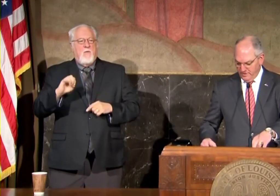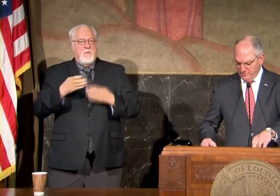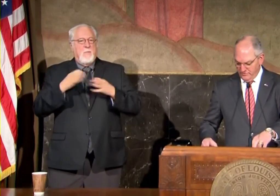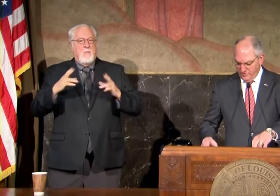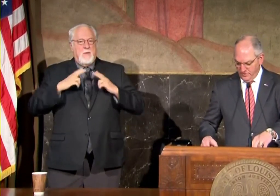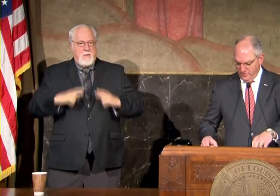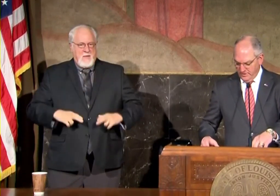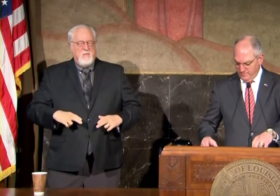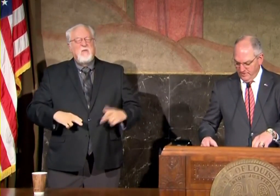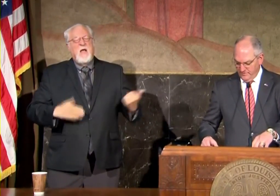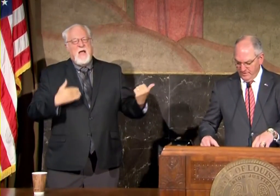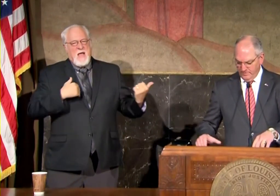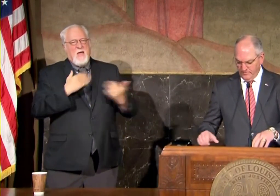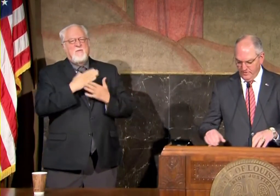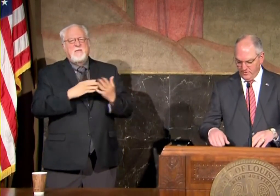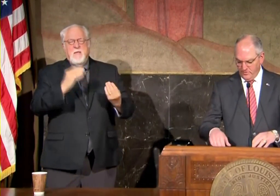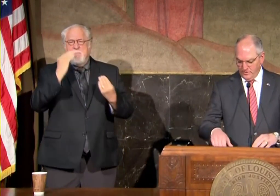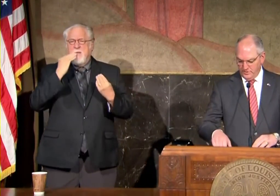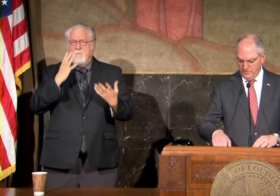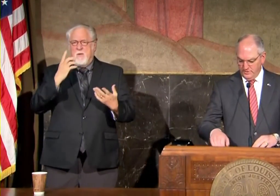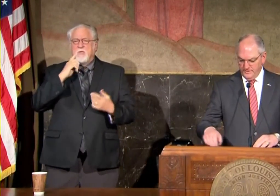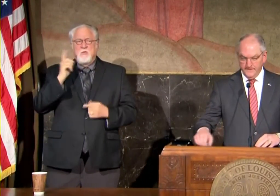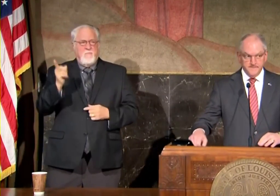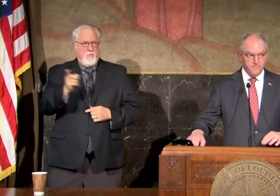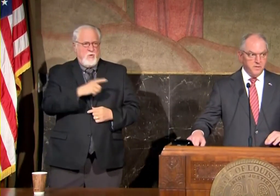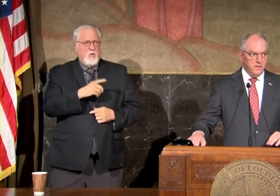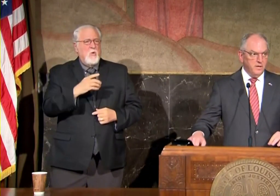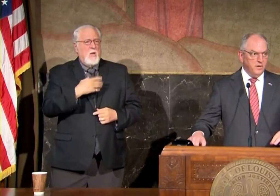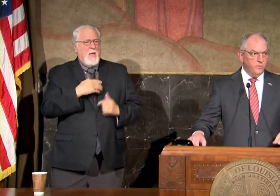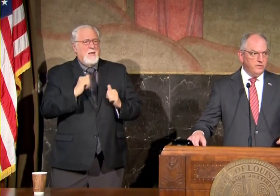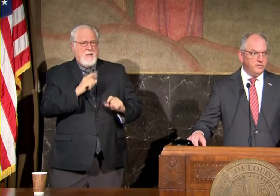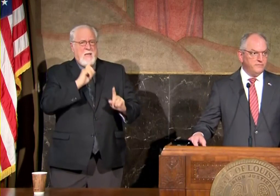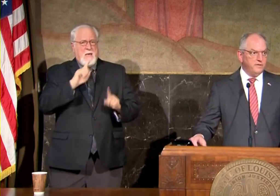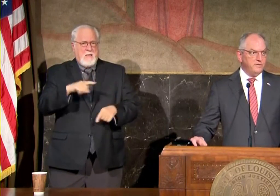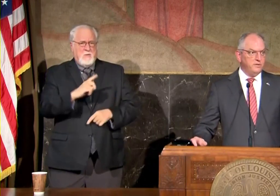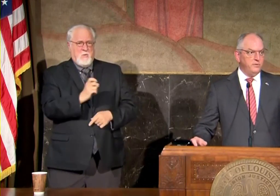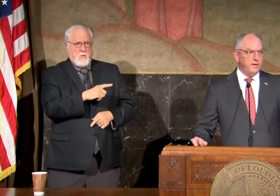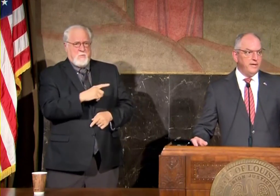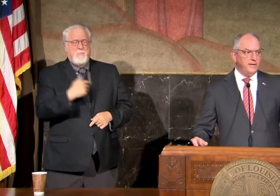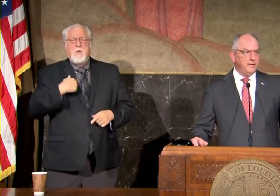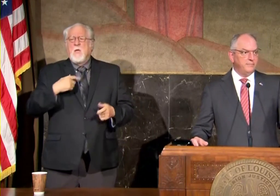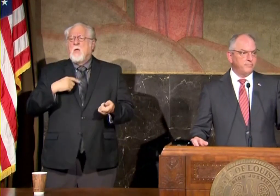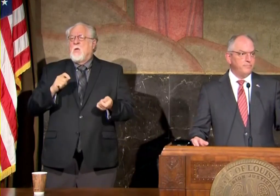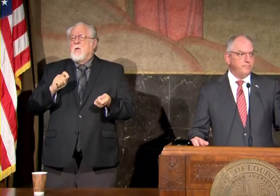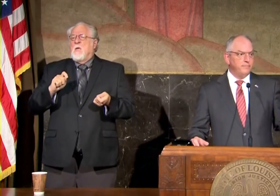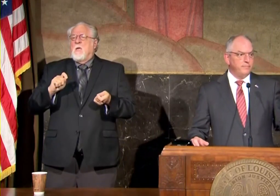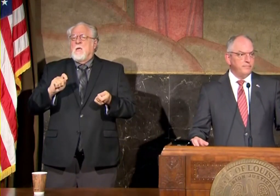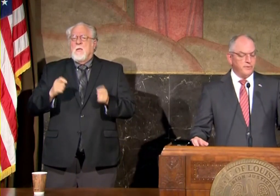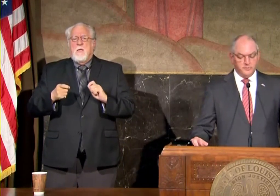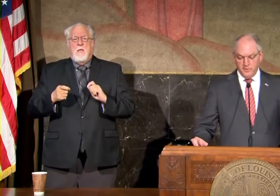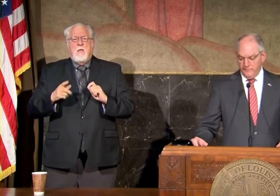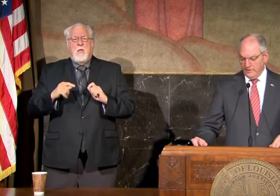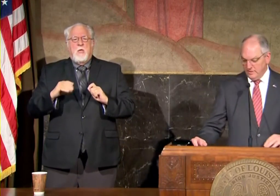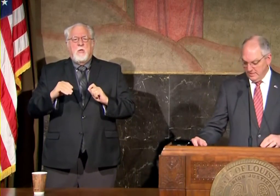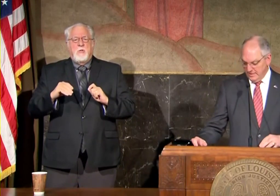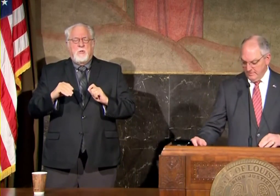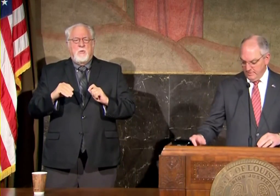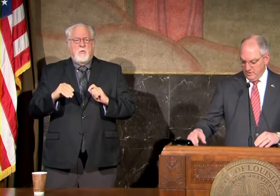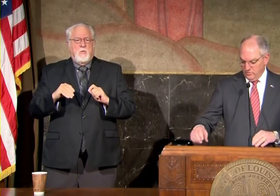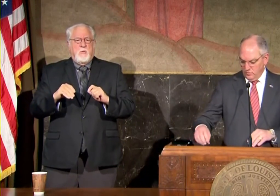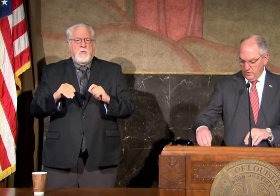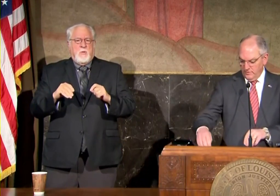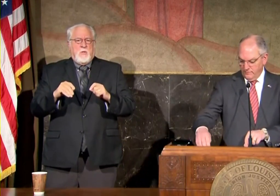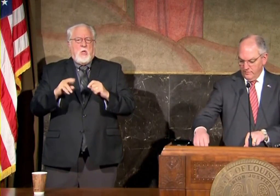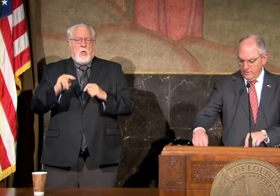some information for you and be available for your questions we shifted to a press briefing today